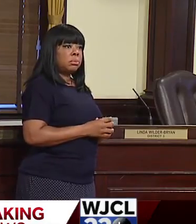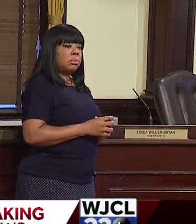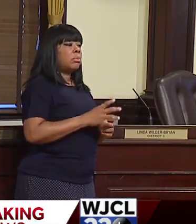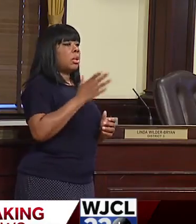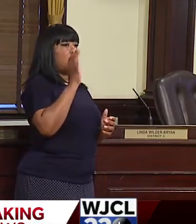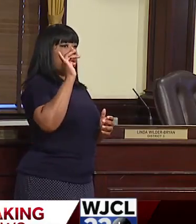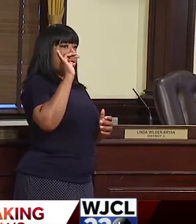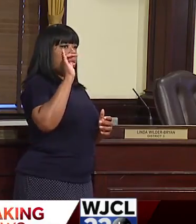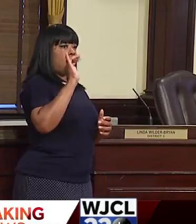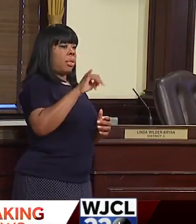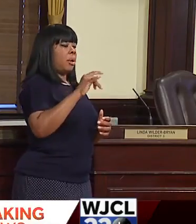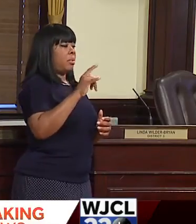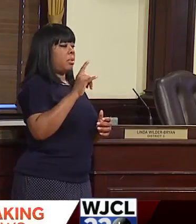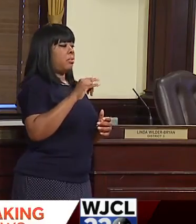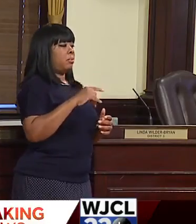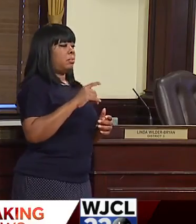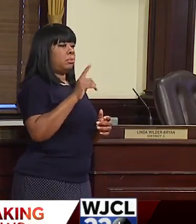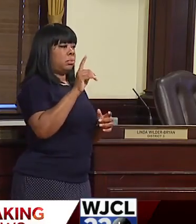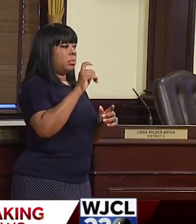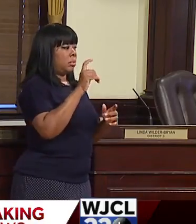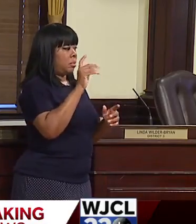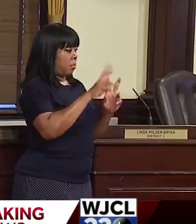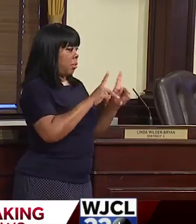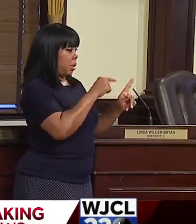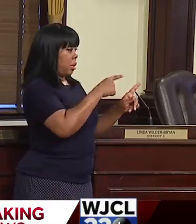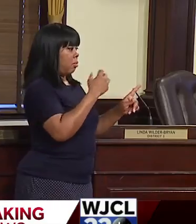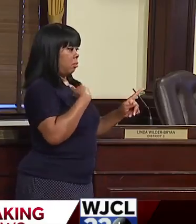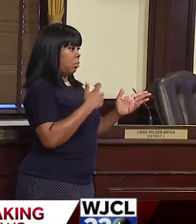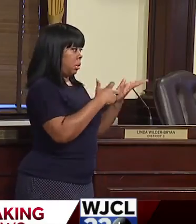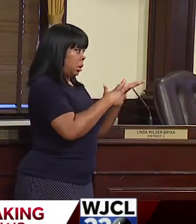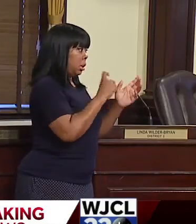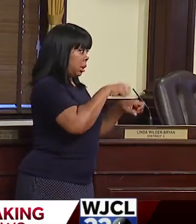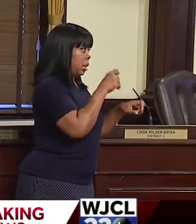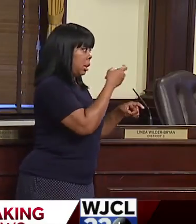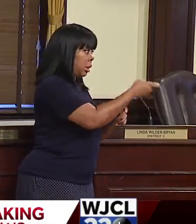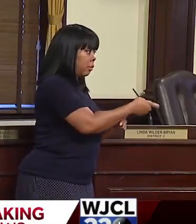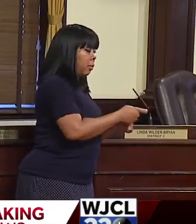Properly deputized people that deputize in the city, Marshall, they can't.